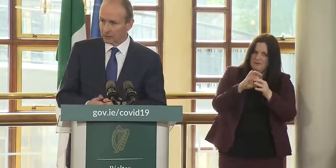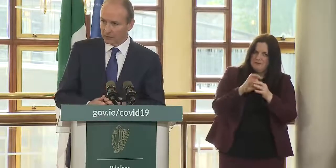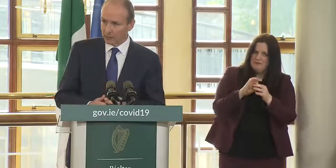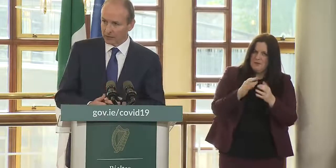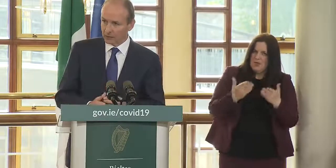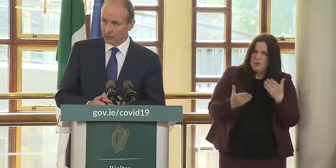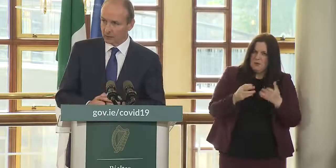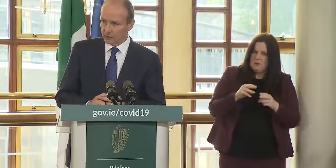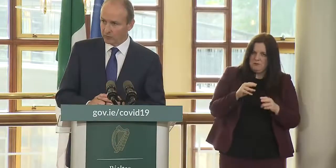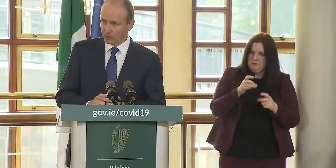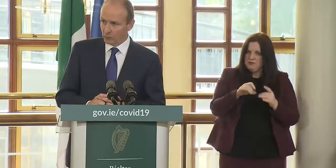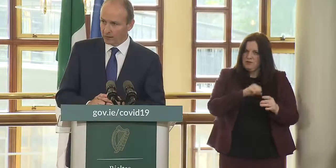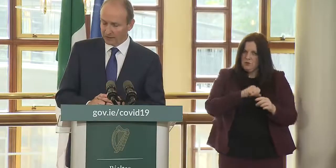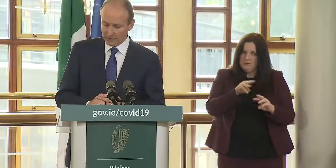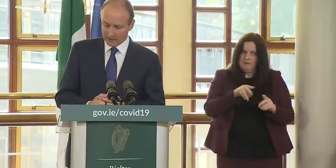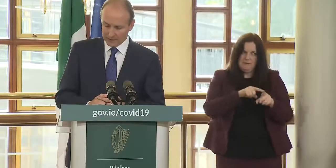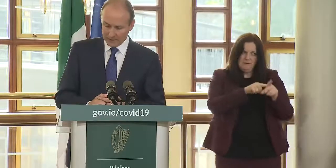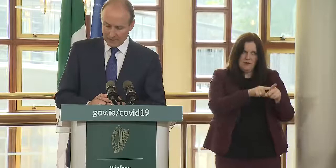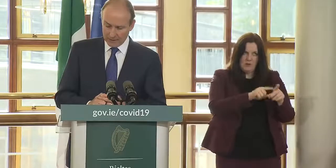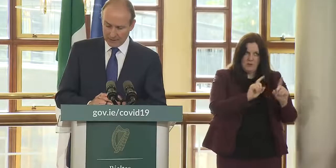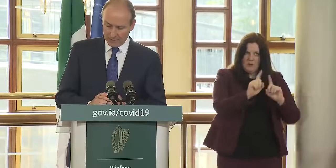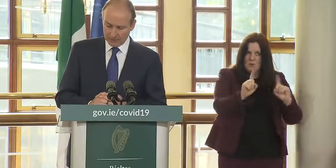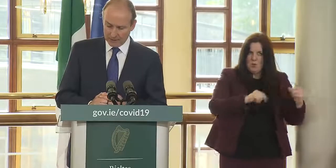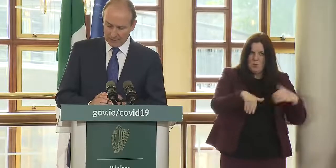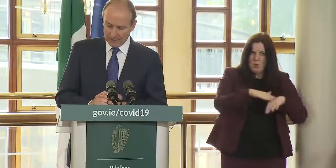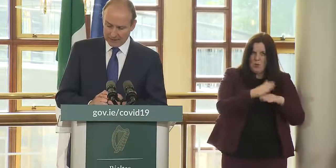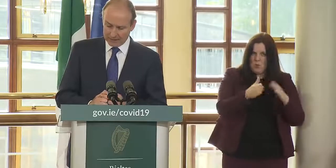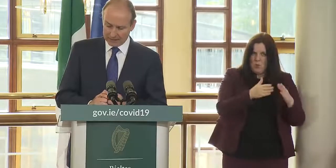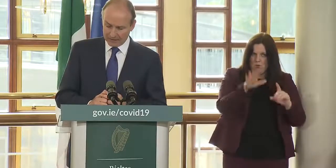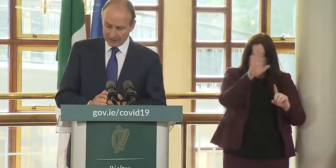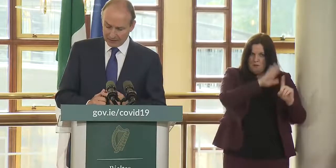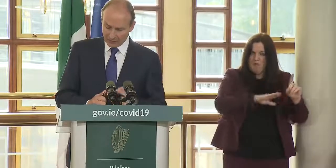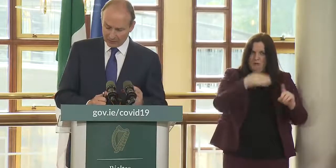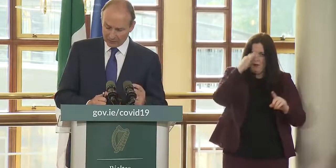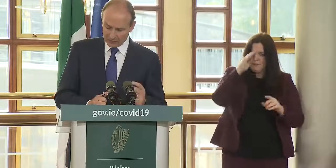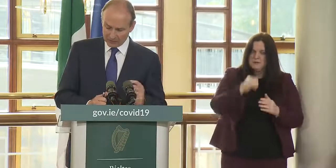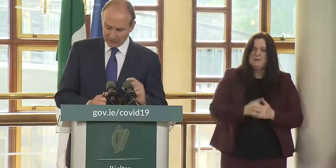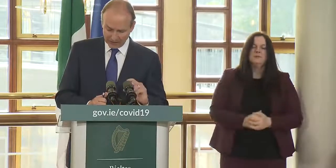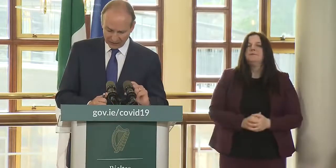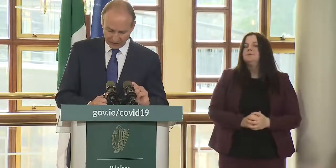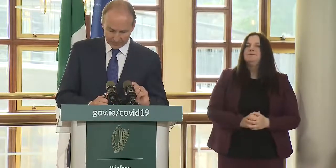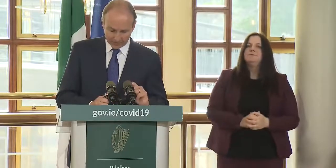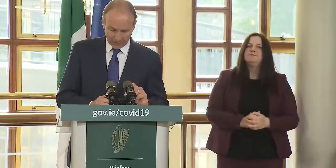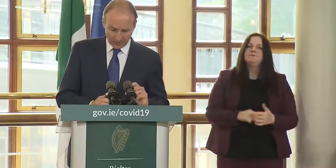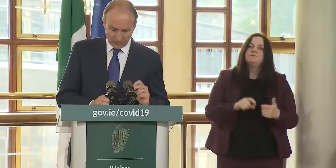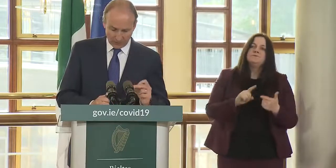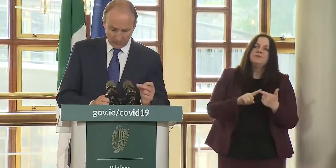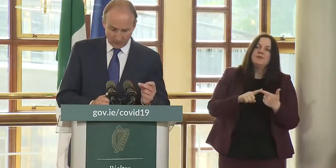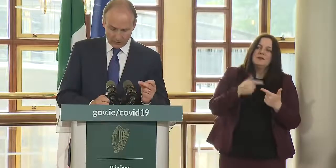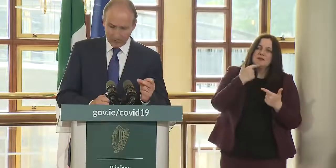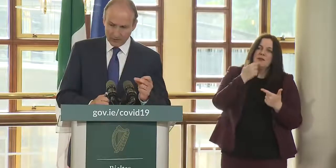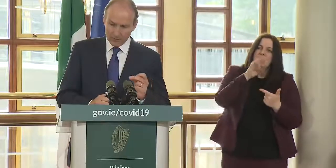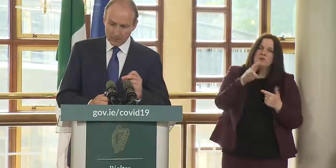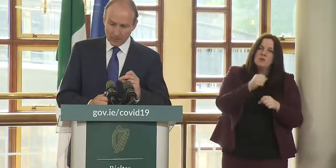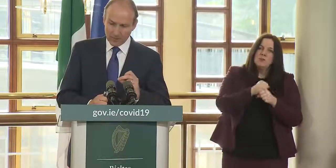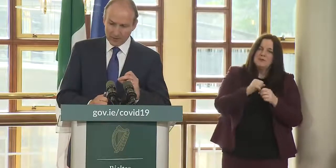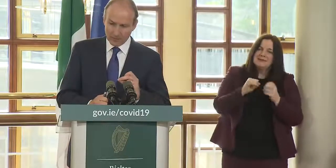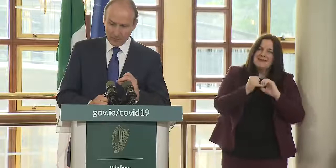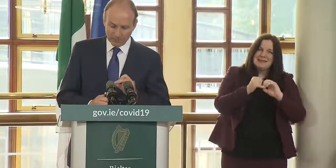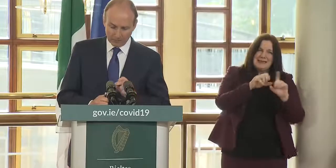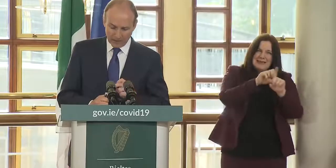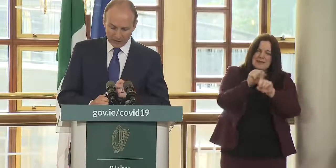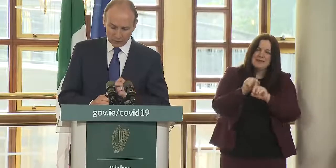and and that we can follow their movement and so on like that um and then in terms of the testing the